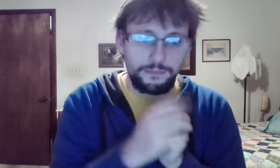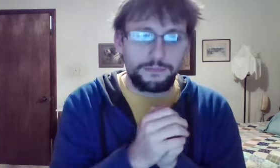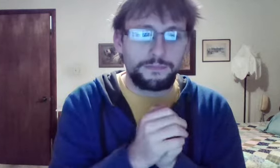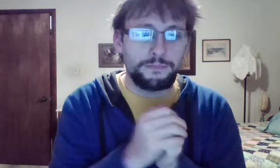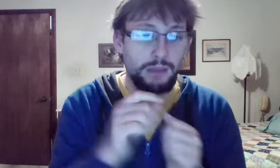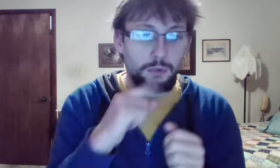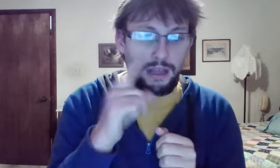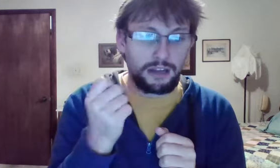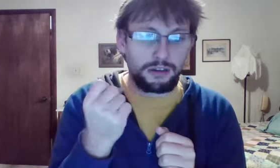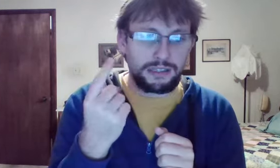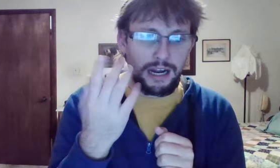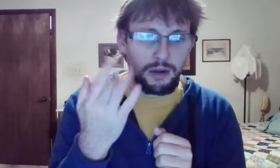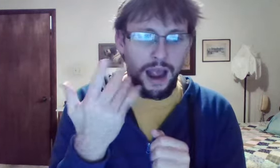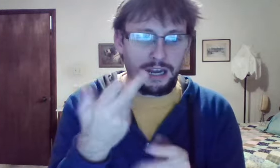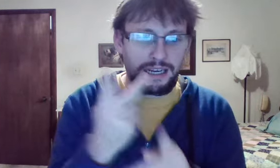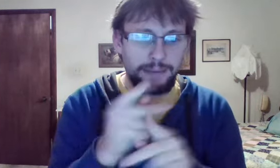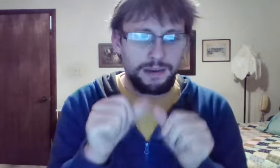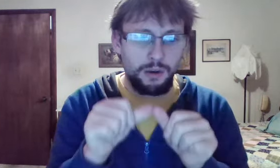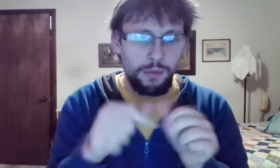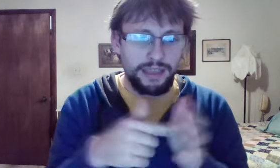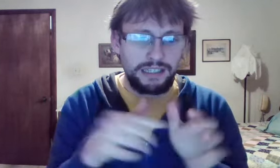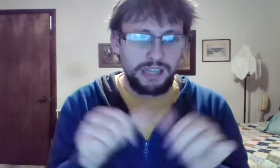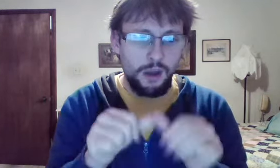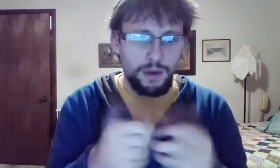I don't understand why they keep me doing this going.